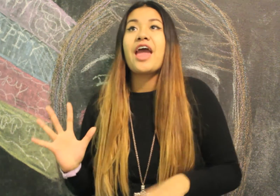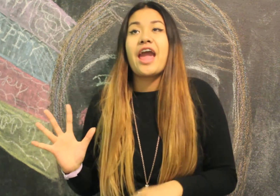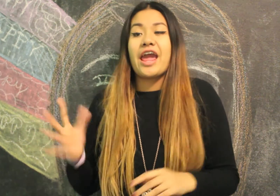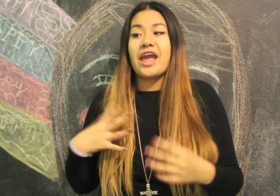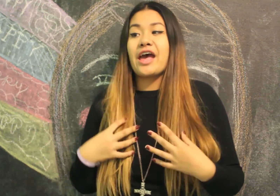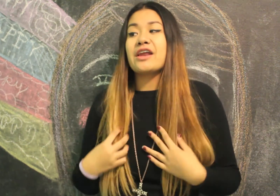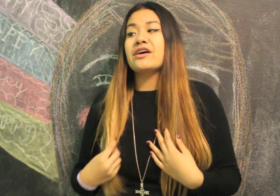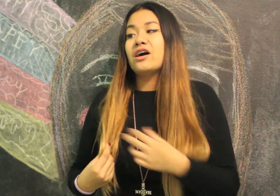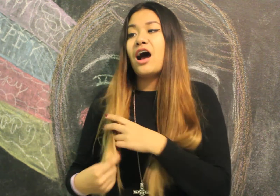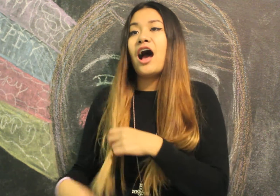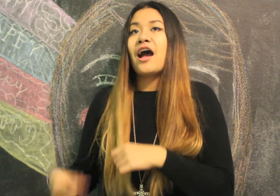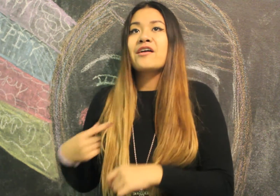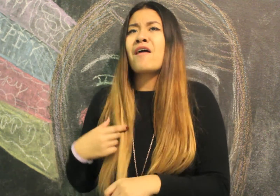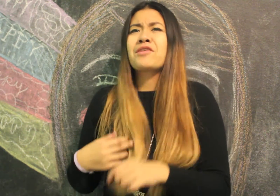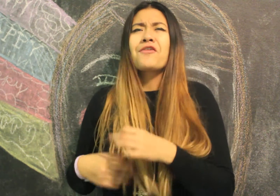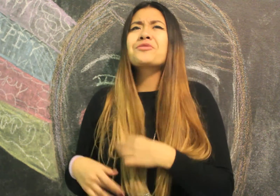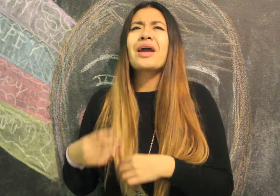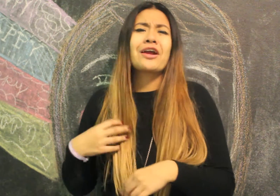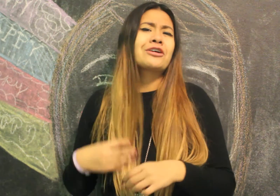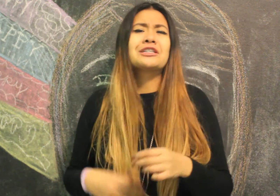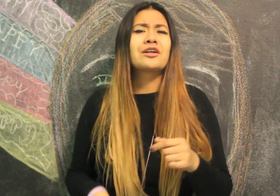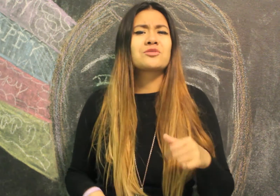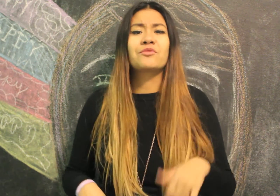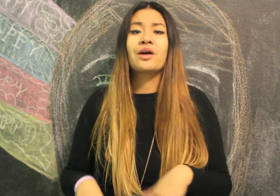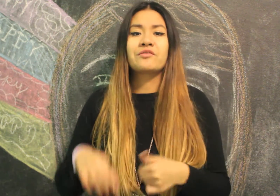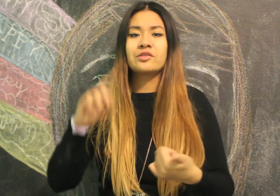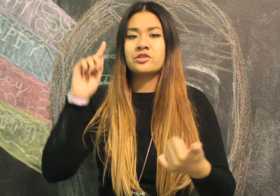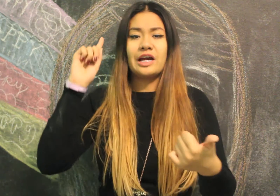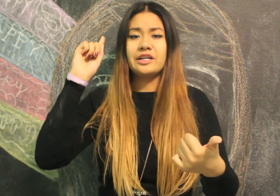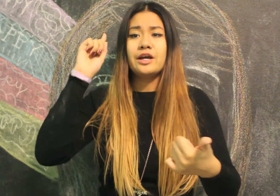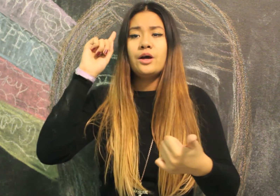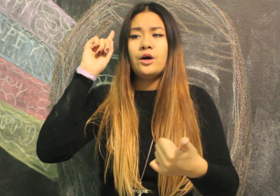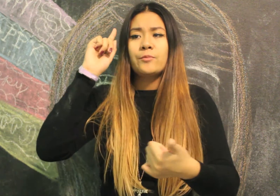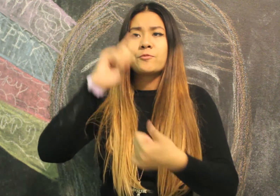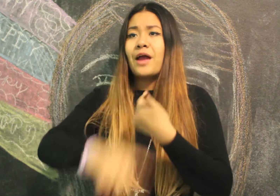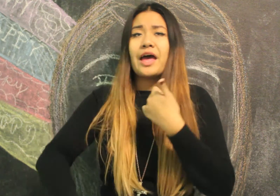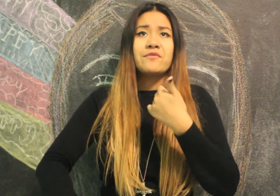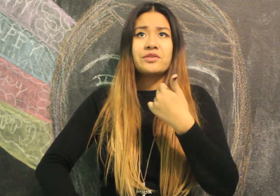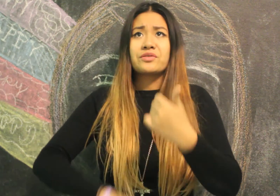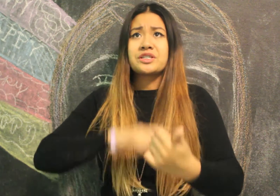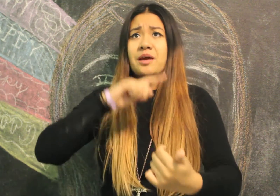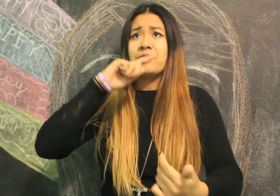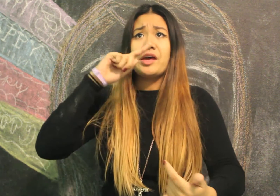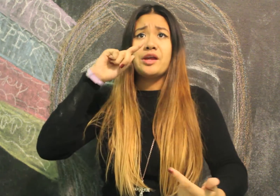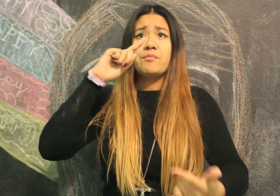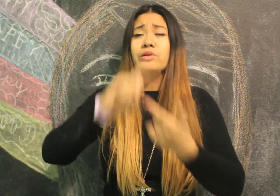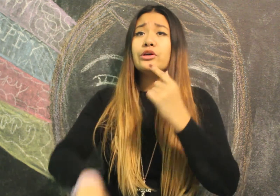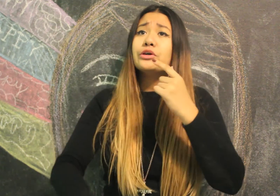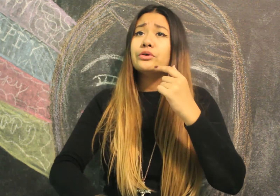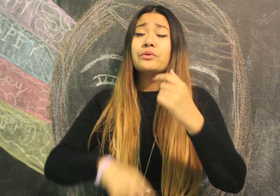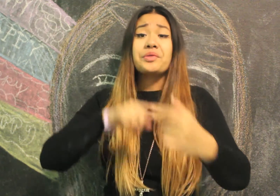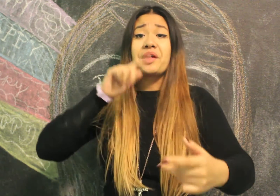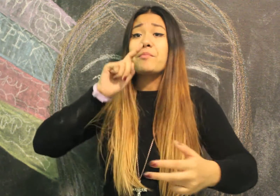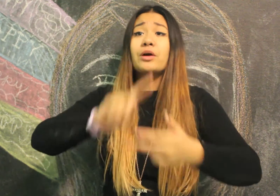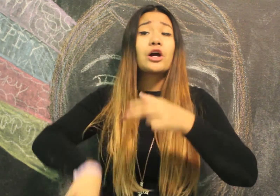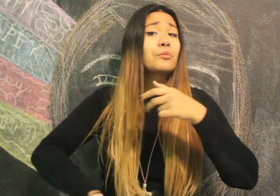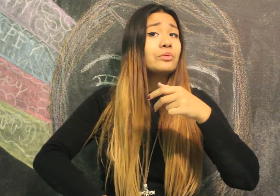And I have colored my hair crazy colors before I've dyed it red for the first time then blue and then purple